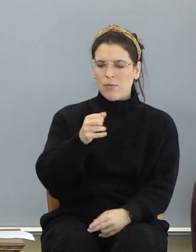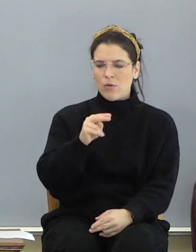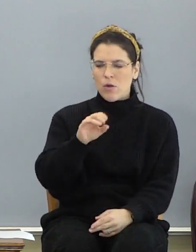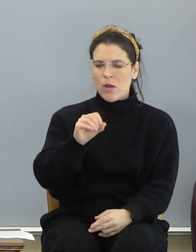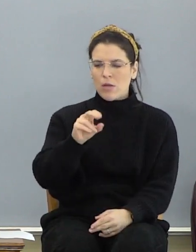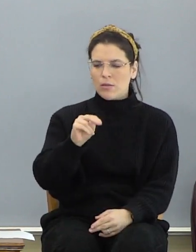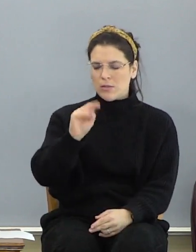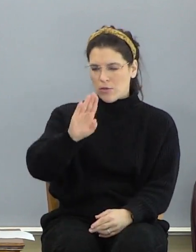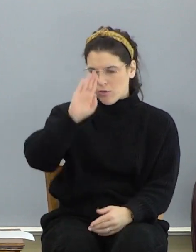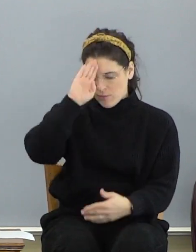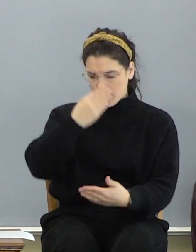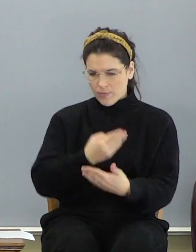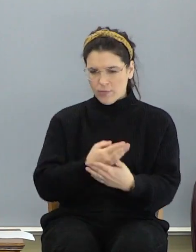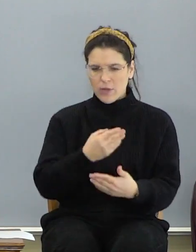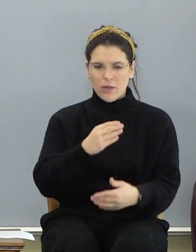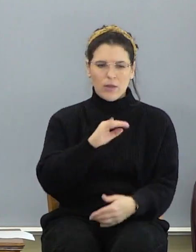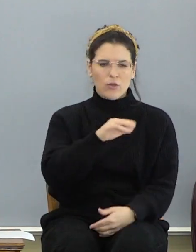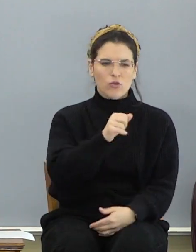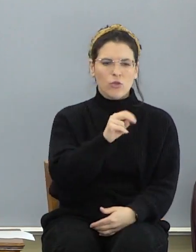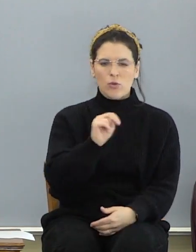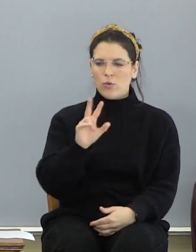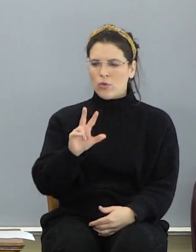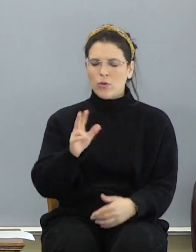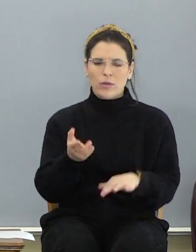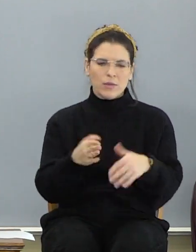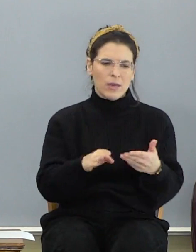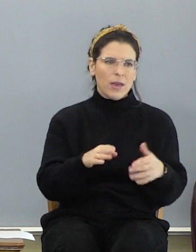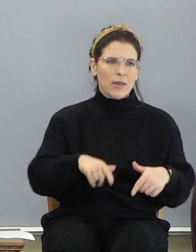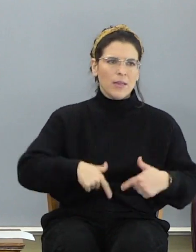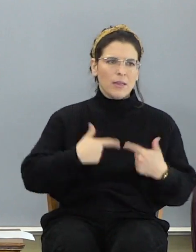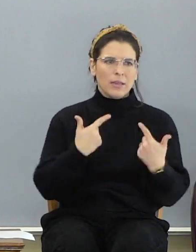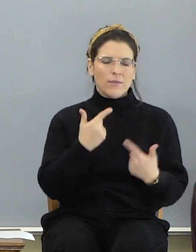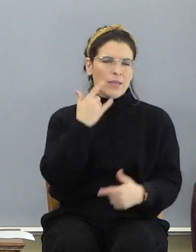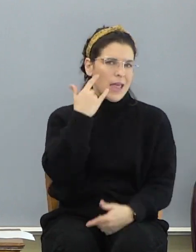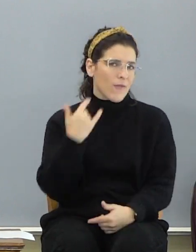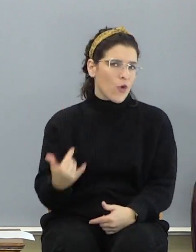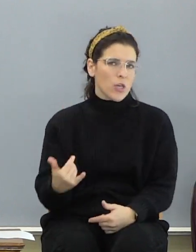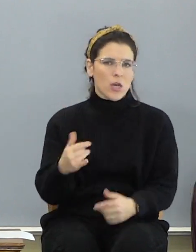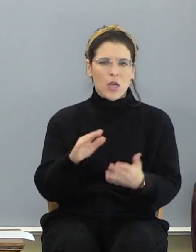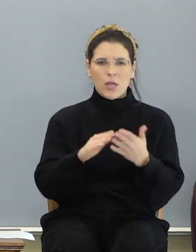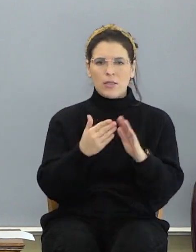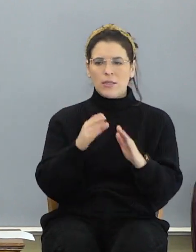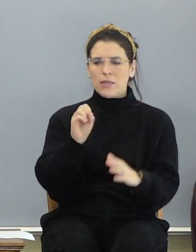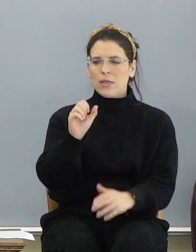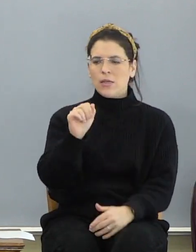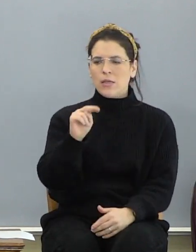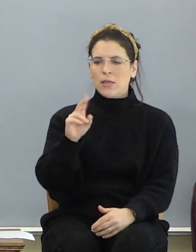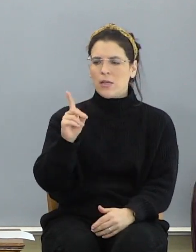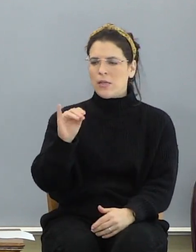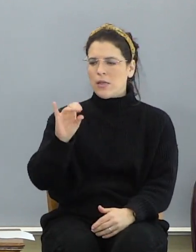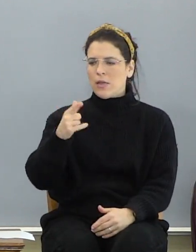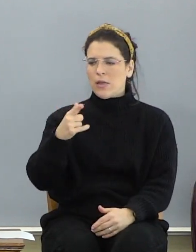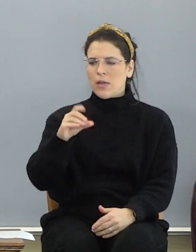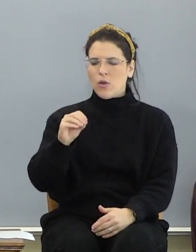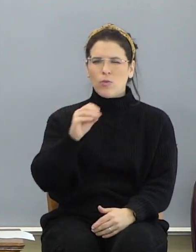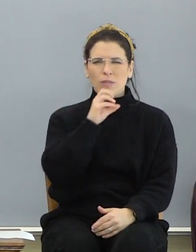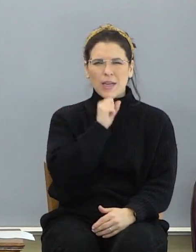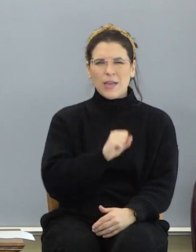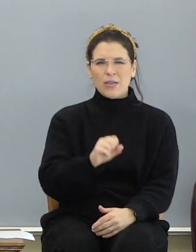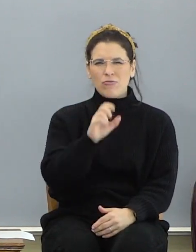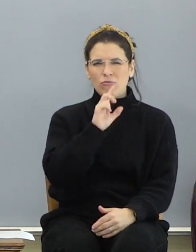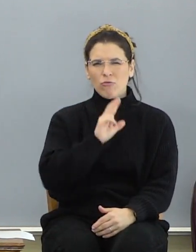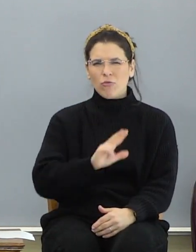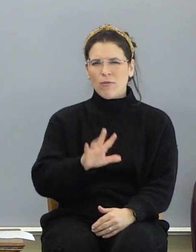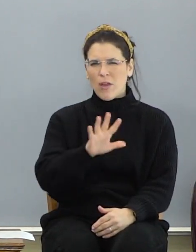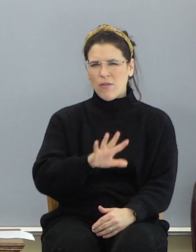Lord, I think it was the 3rd of January. He lived in San Diego, and he was only in his mid-30s. So it's a sad time to lose